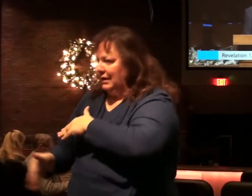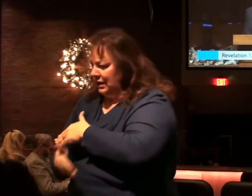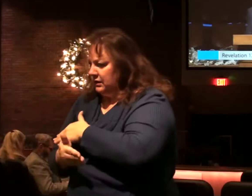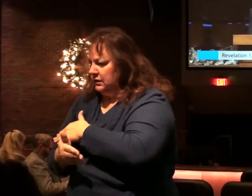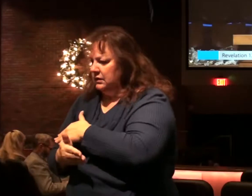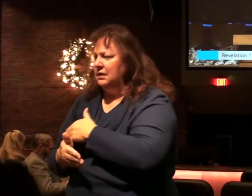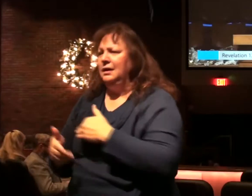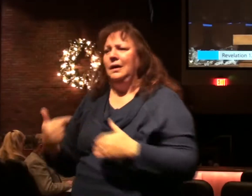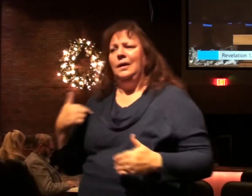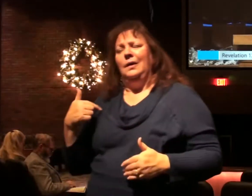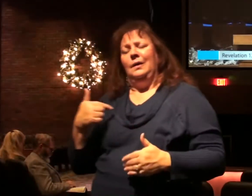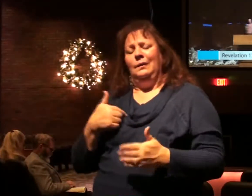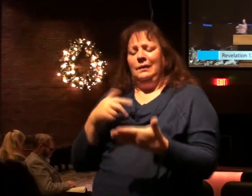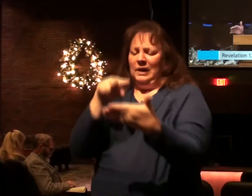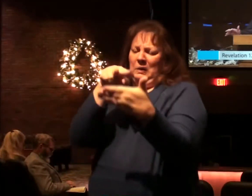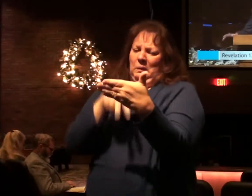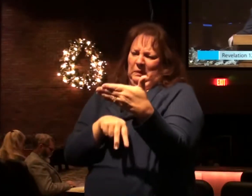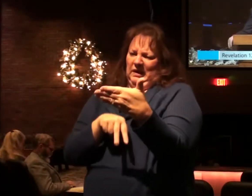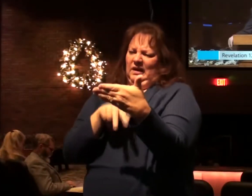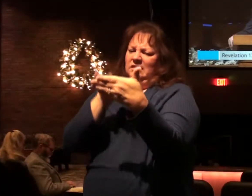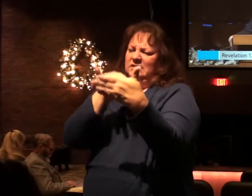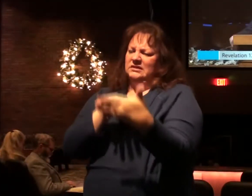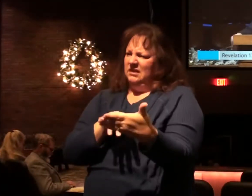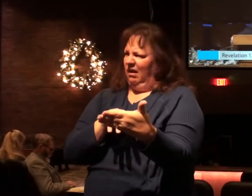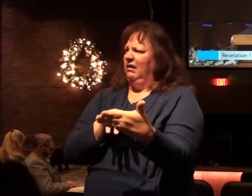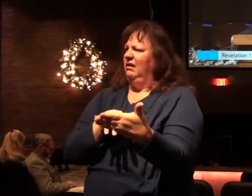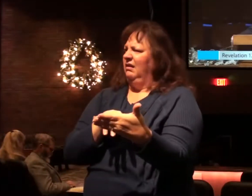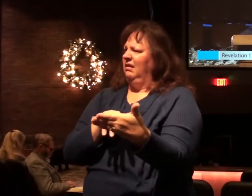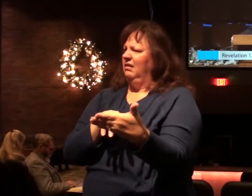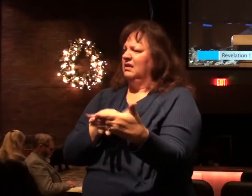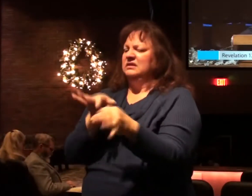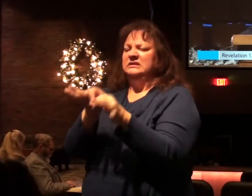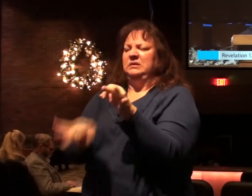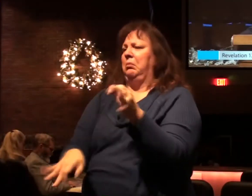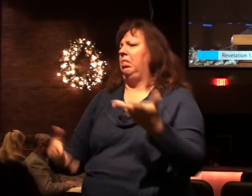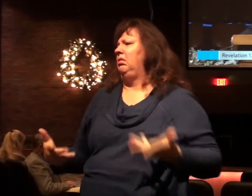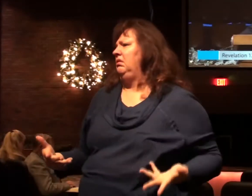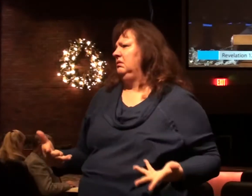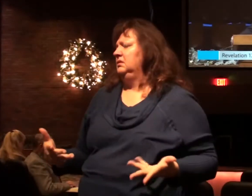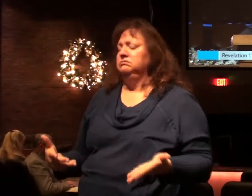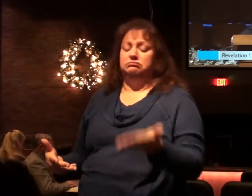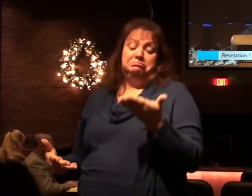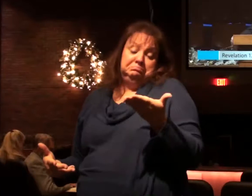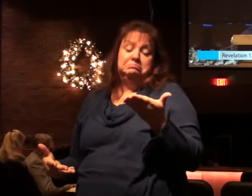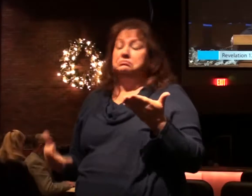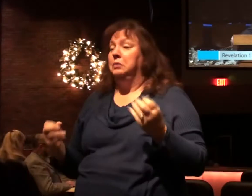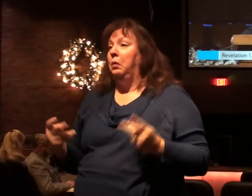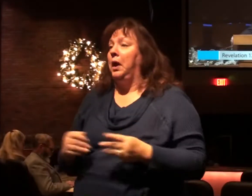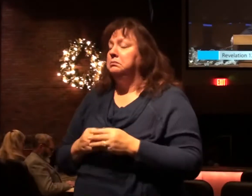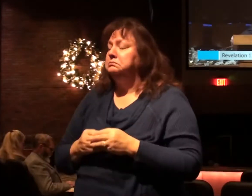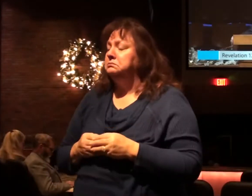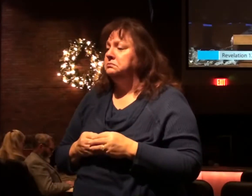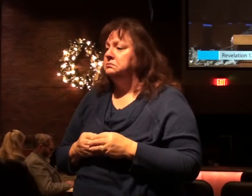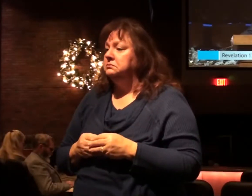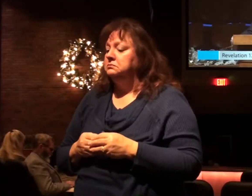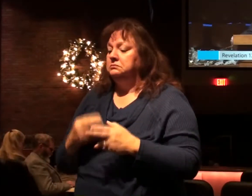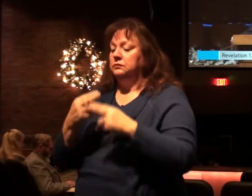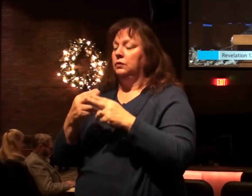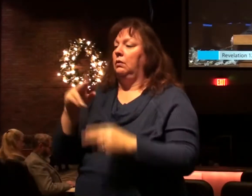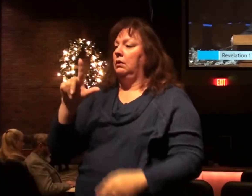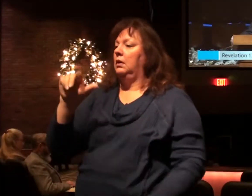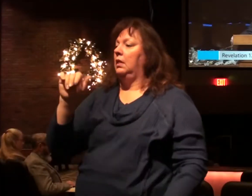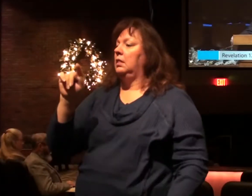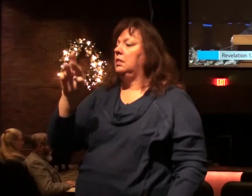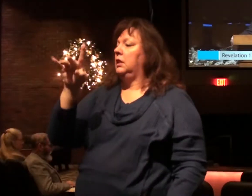You know, we move through the study of God's word in a simple way. We take it at face value. We call it literally,